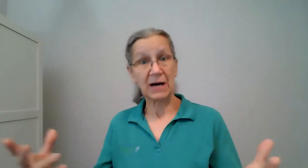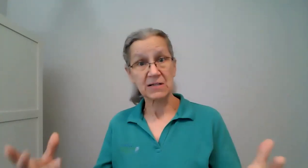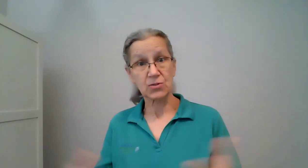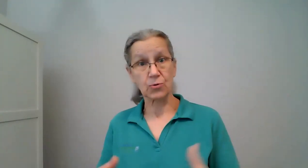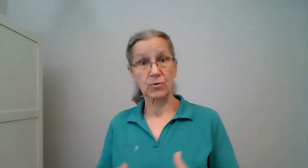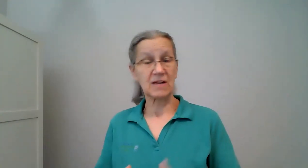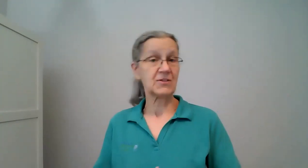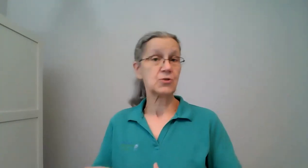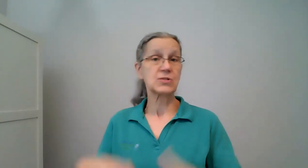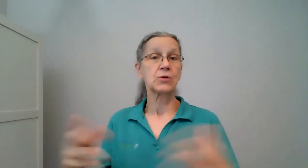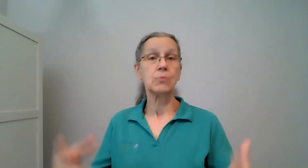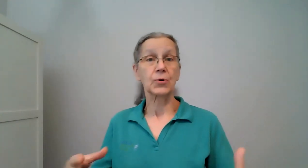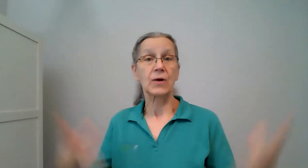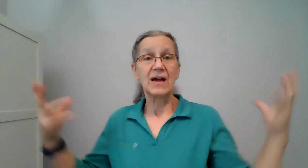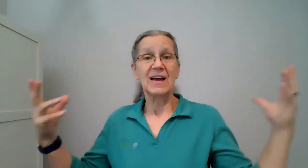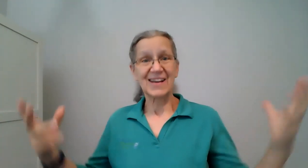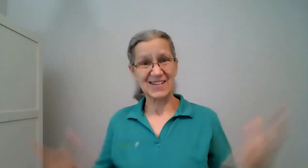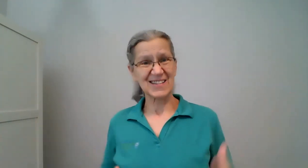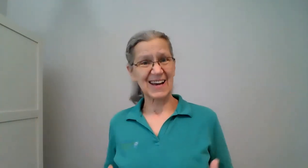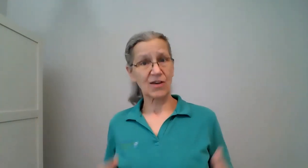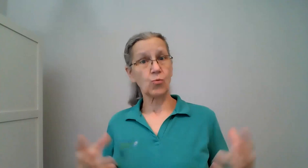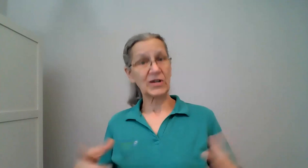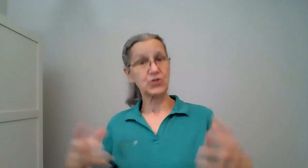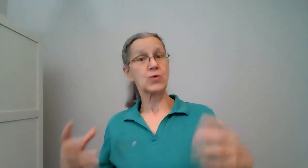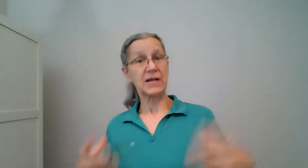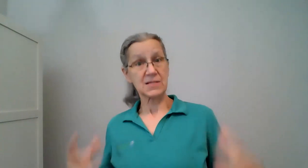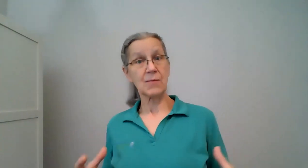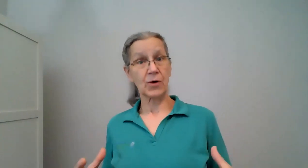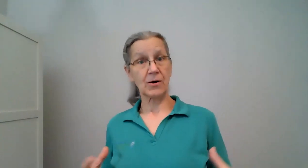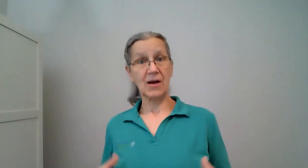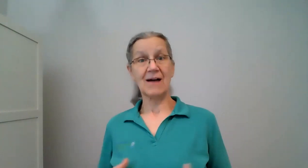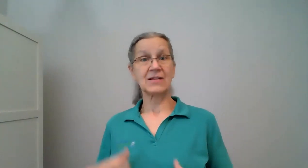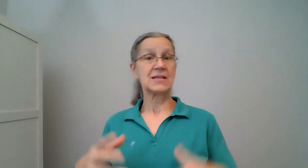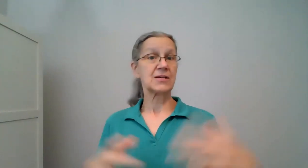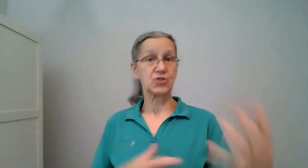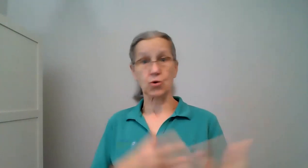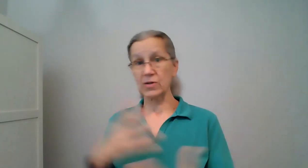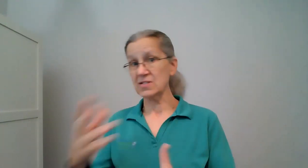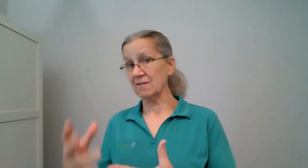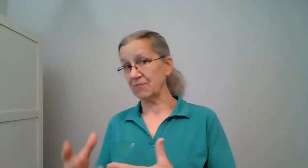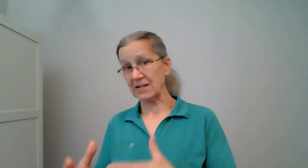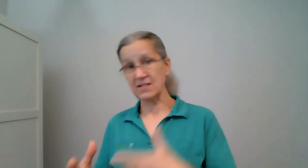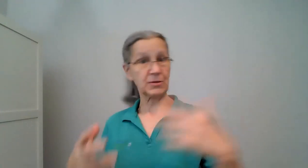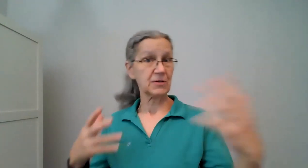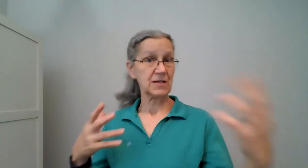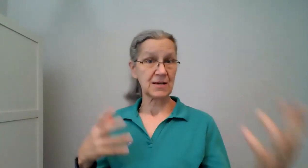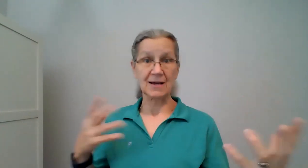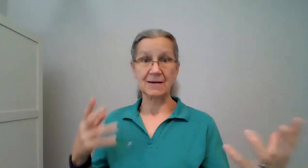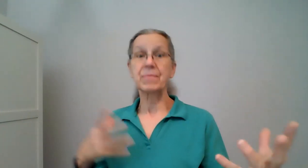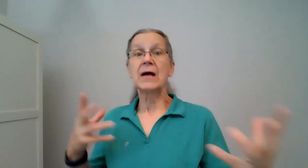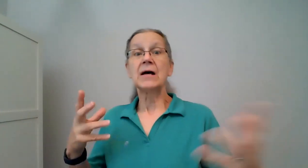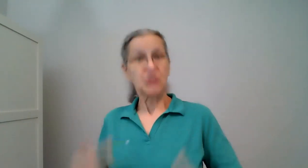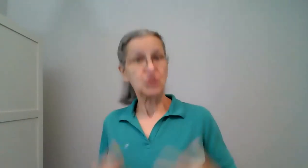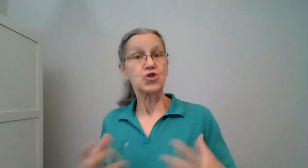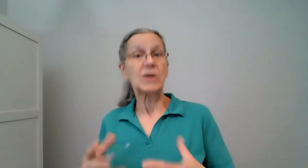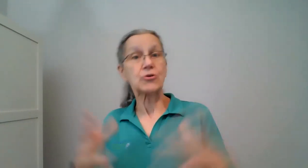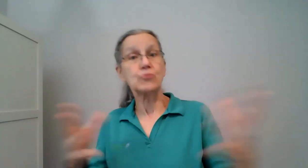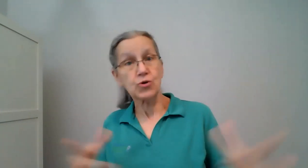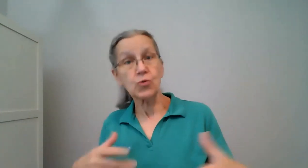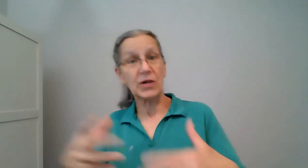bus or even using uber it's like once you get somewhere having the endurance and flexibility and to do what you do when